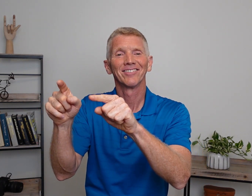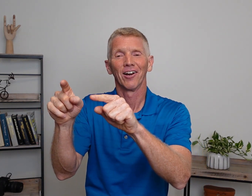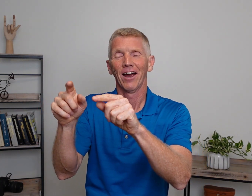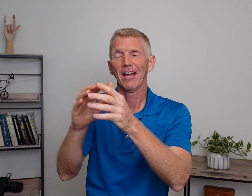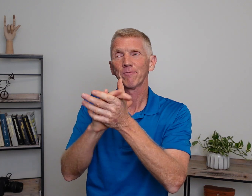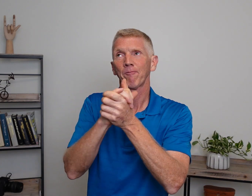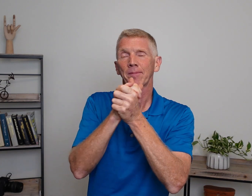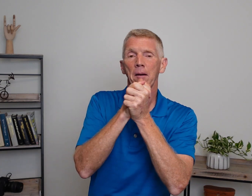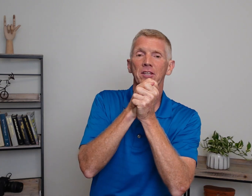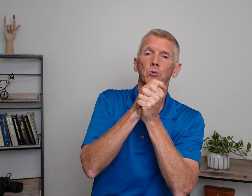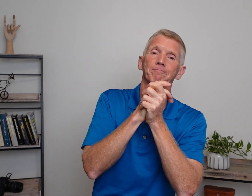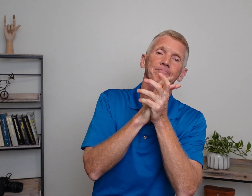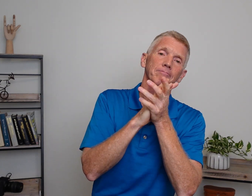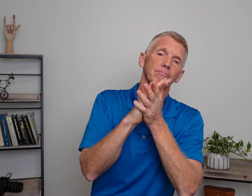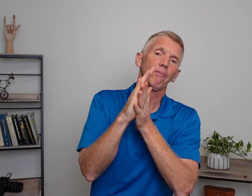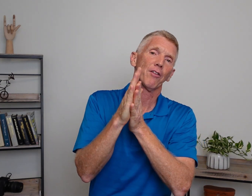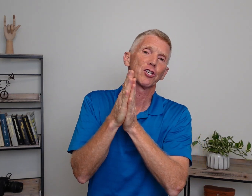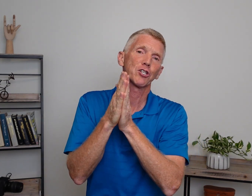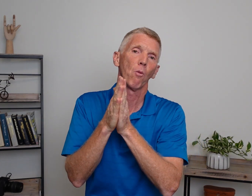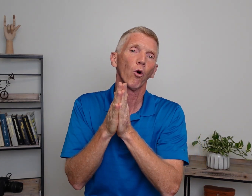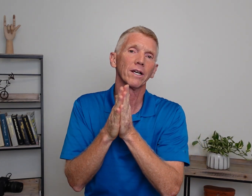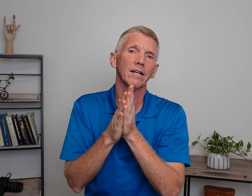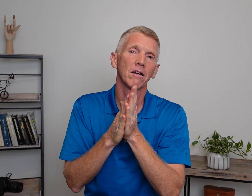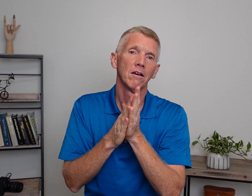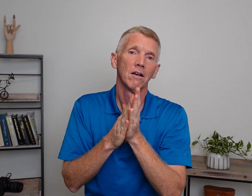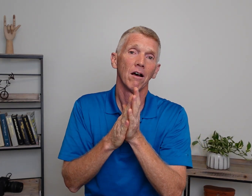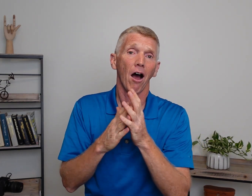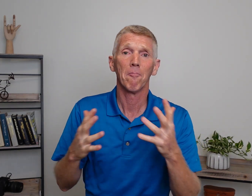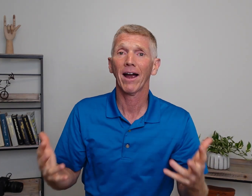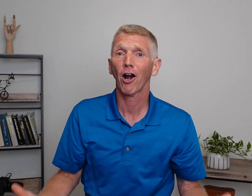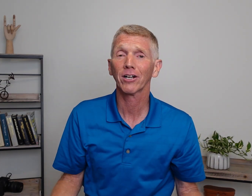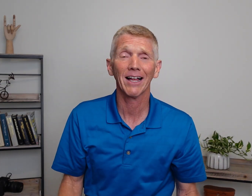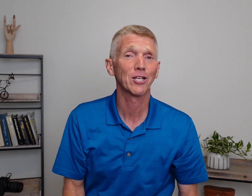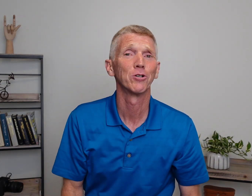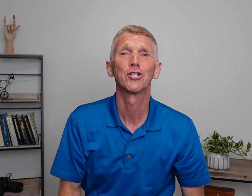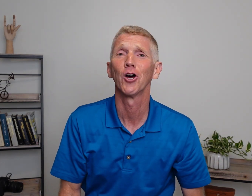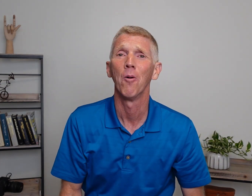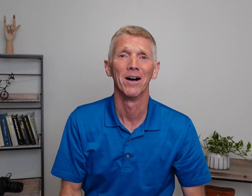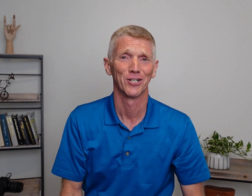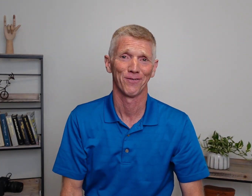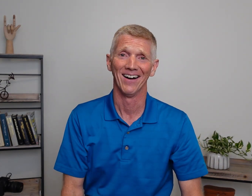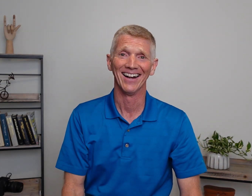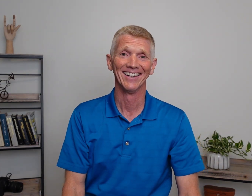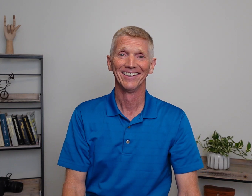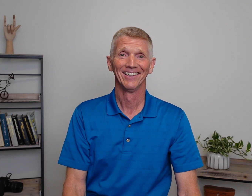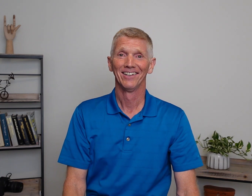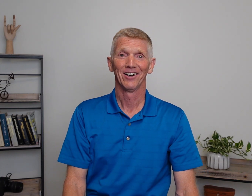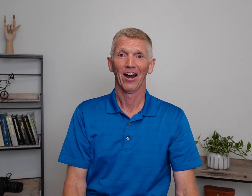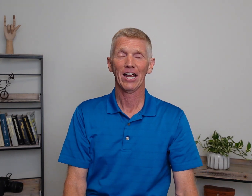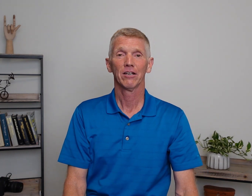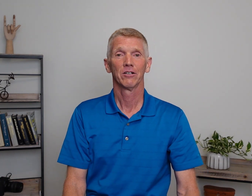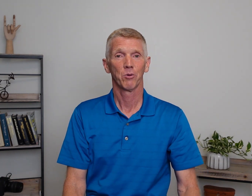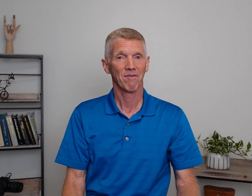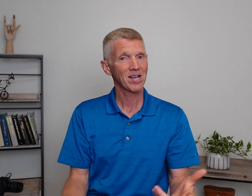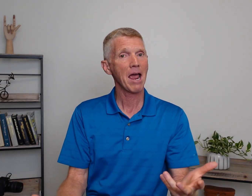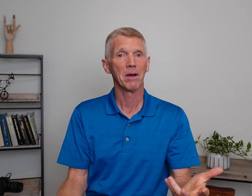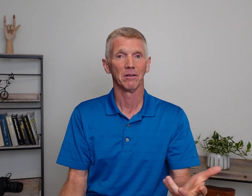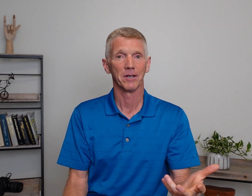All right? How about this one? This morning, my art class was so much fun. All right? So we have a time element.